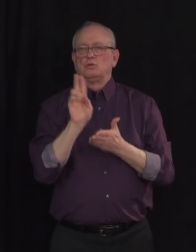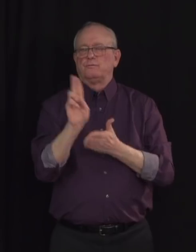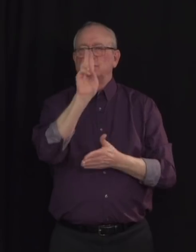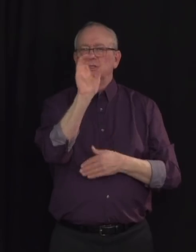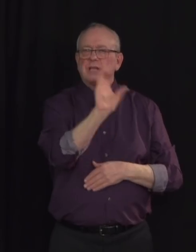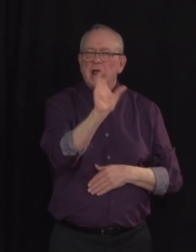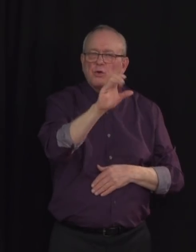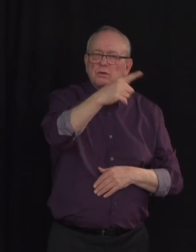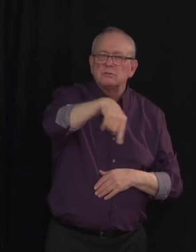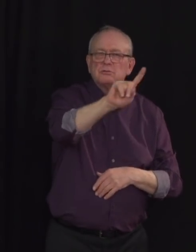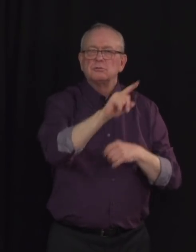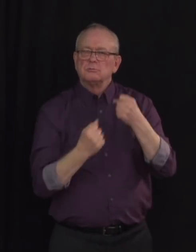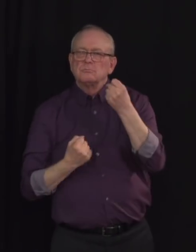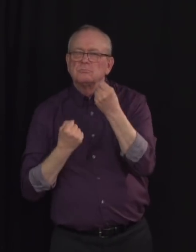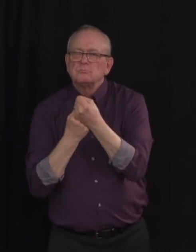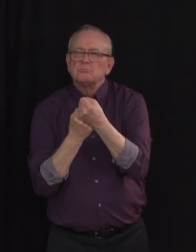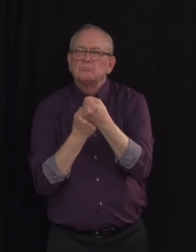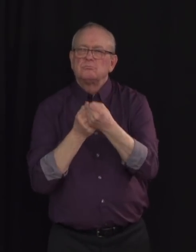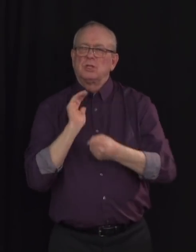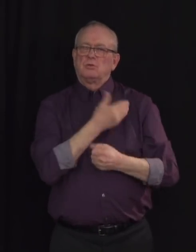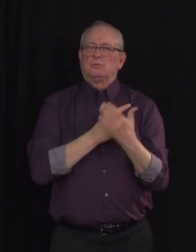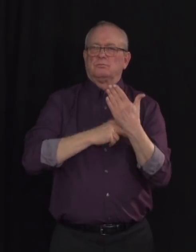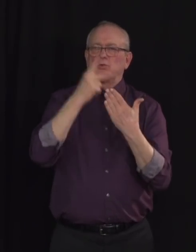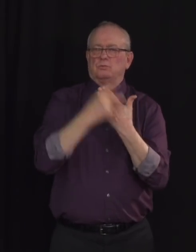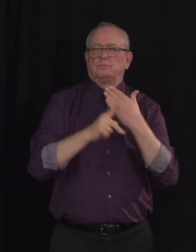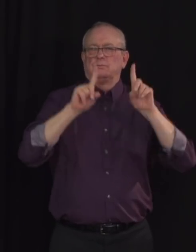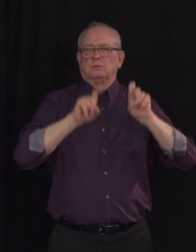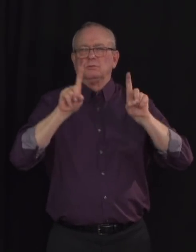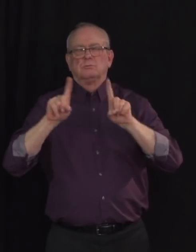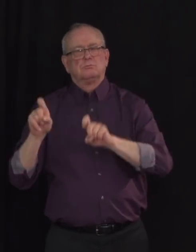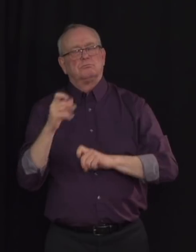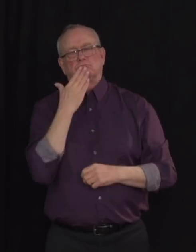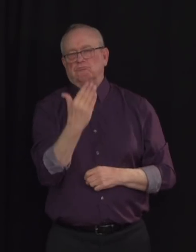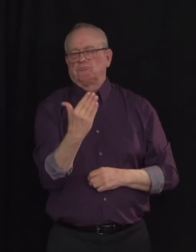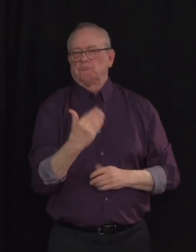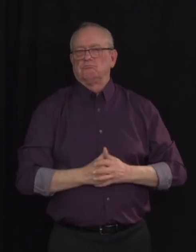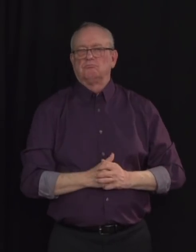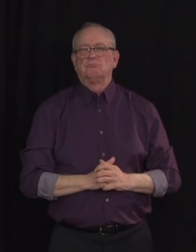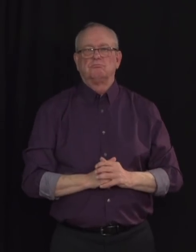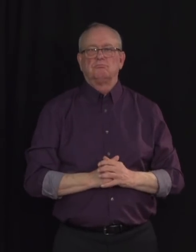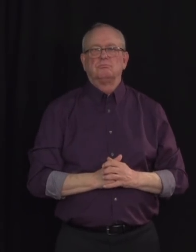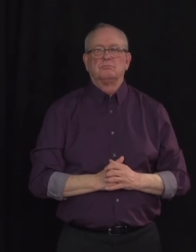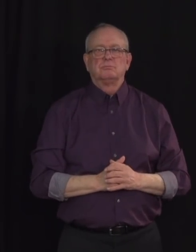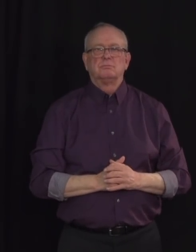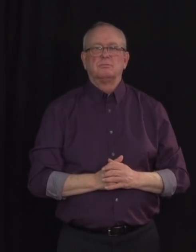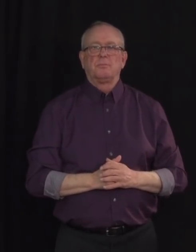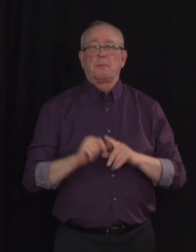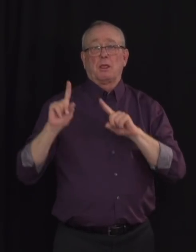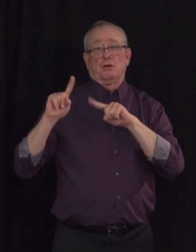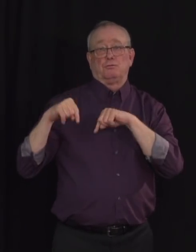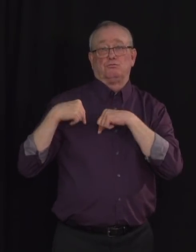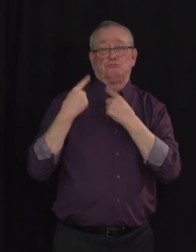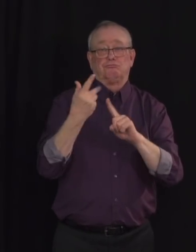pilot a success. I also want to reiterate the important role that this border pilot has played in the last three months